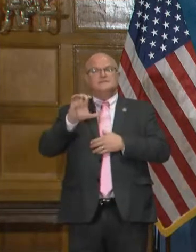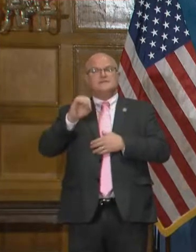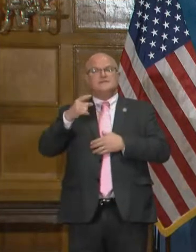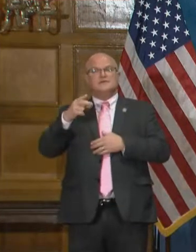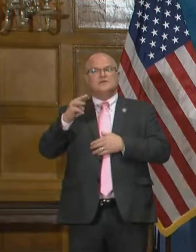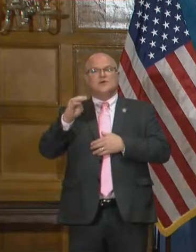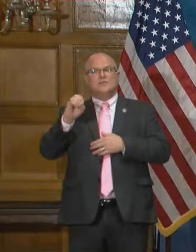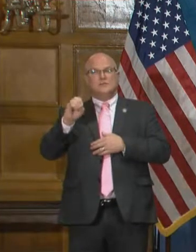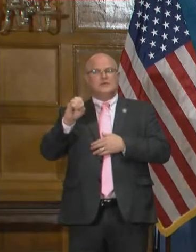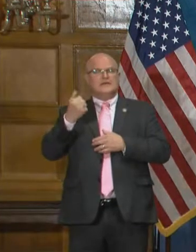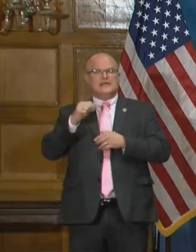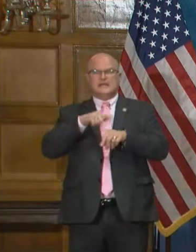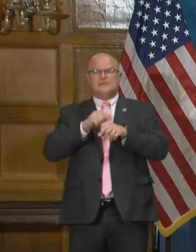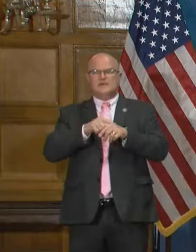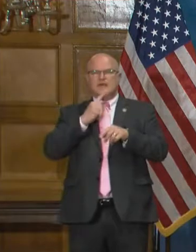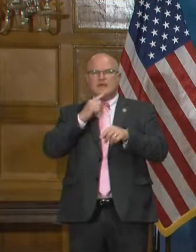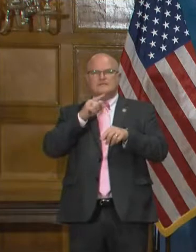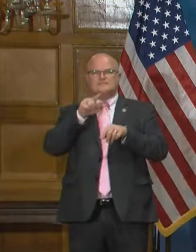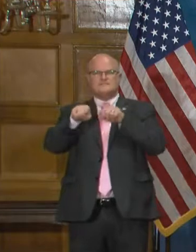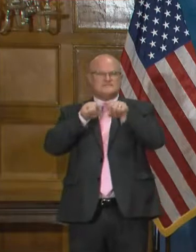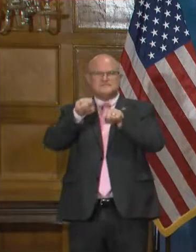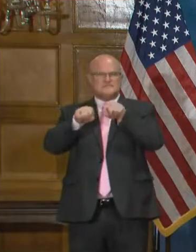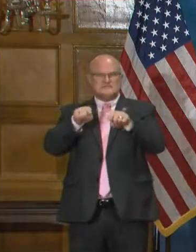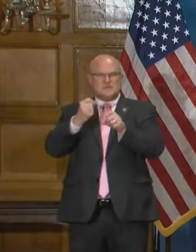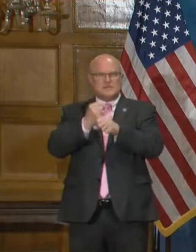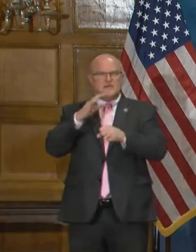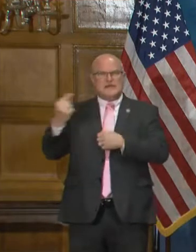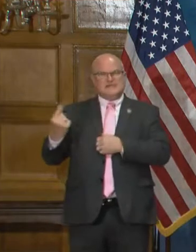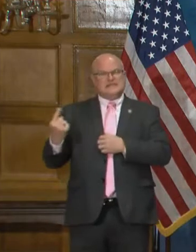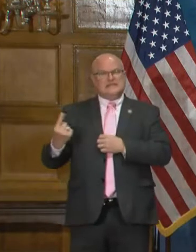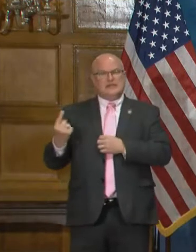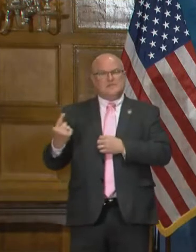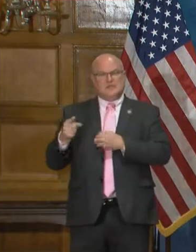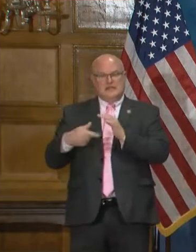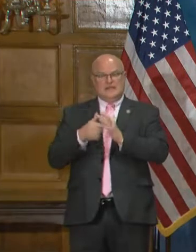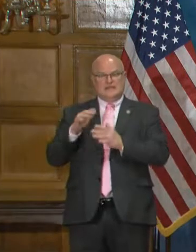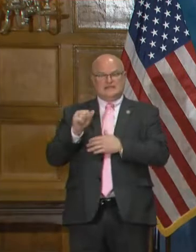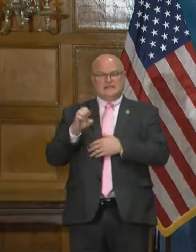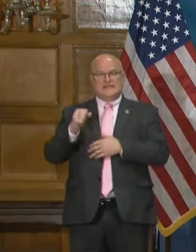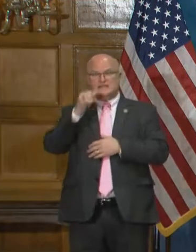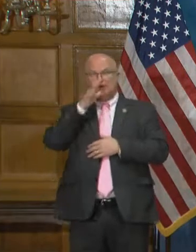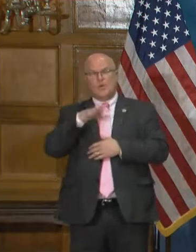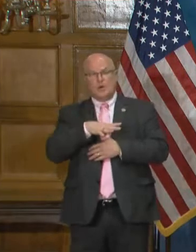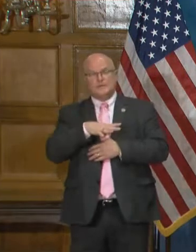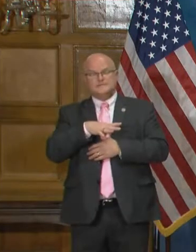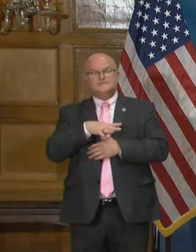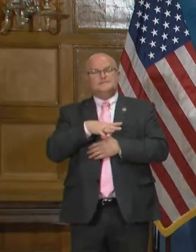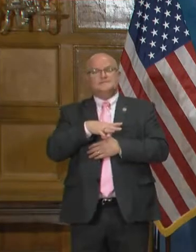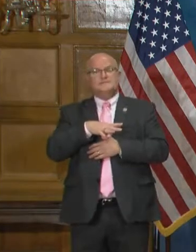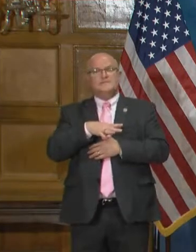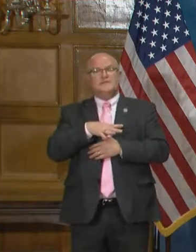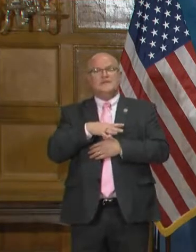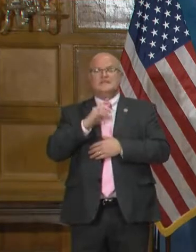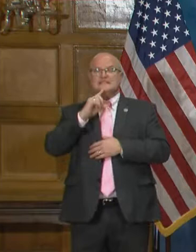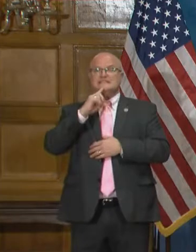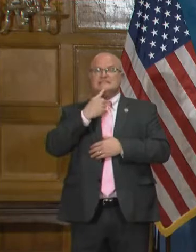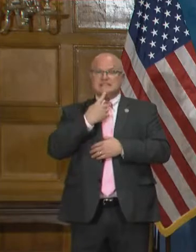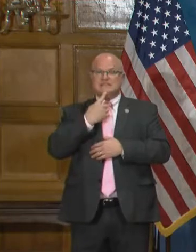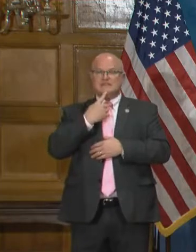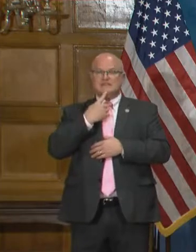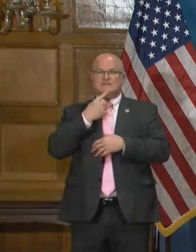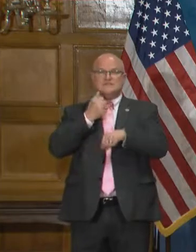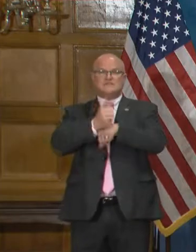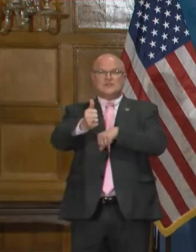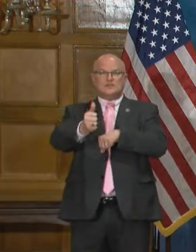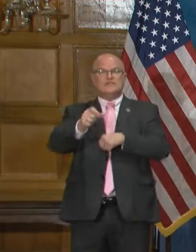anytime you have allegations that are made, uh, by someone, in this case, uh, a woman, uh, very serious allegations,